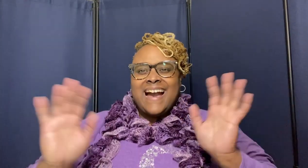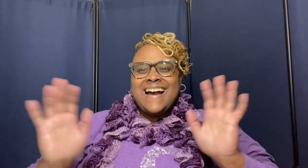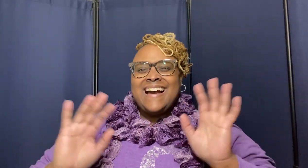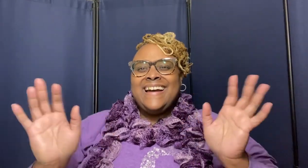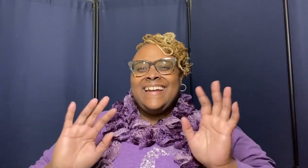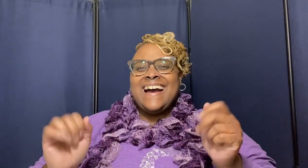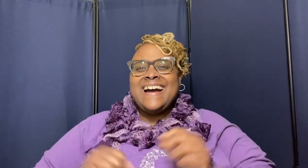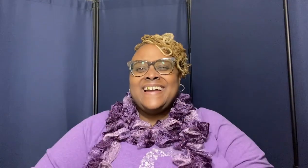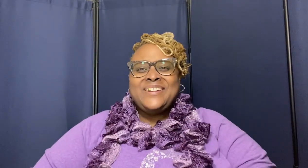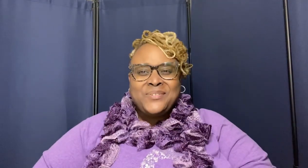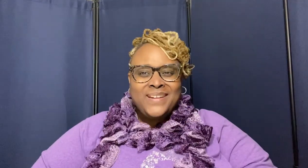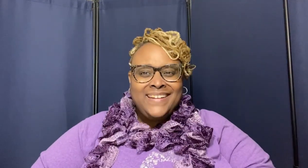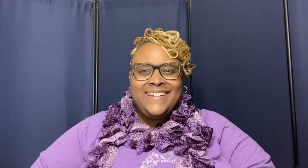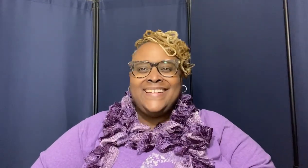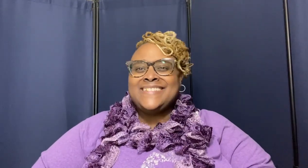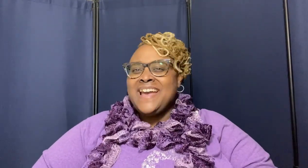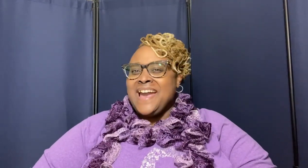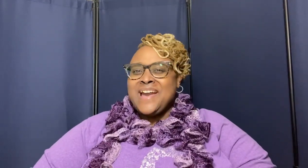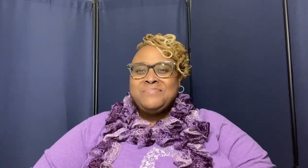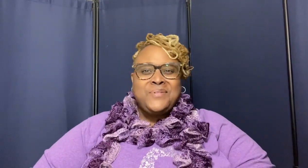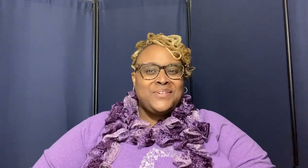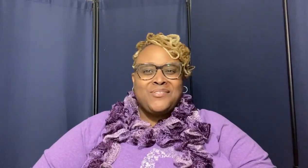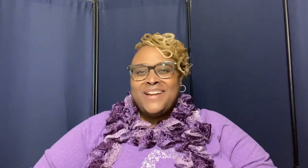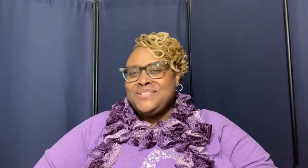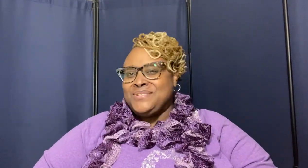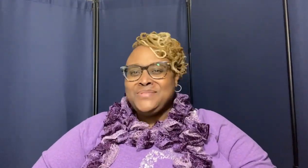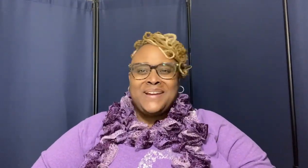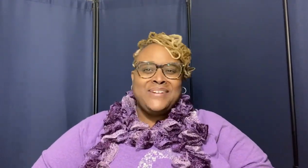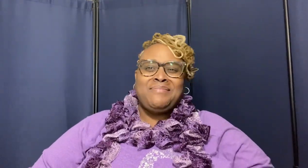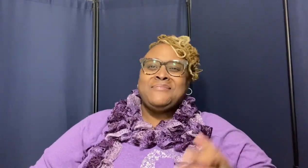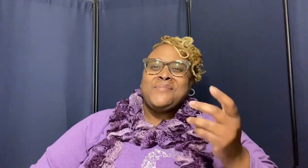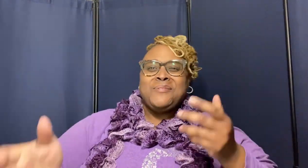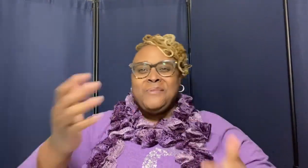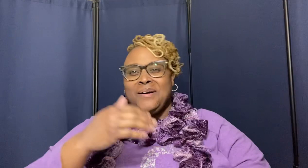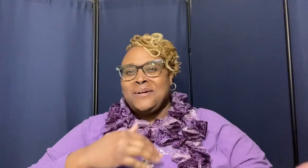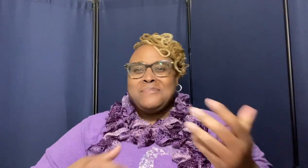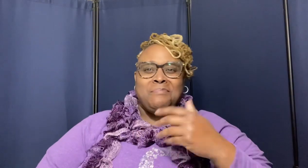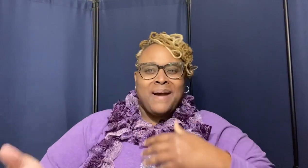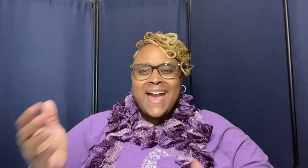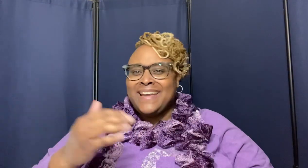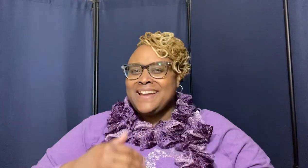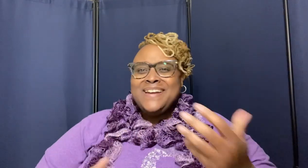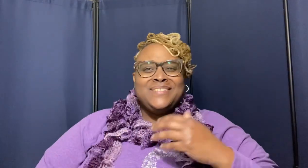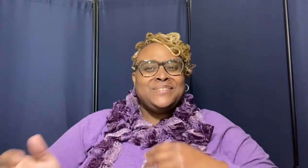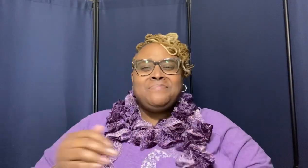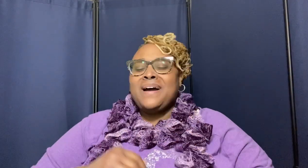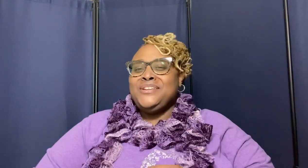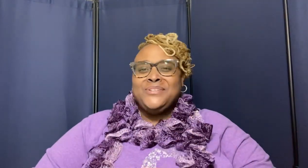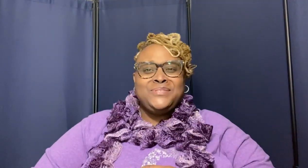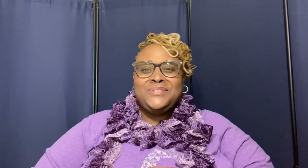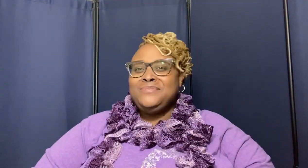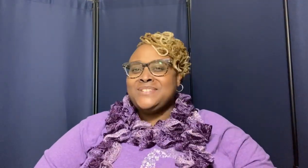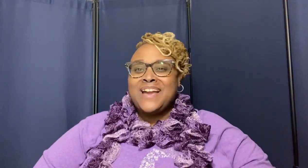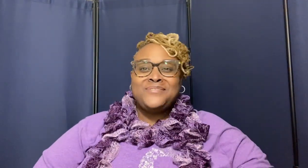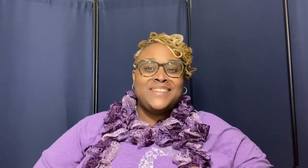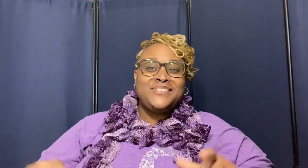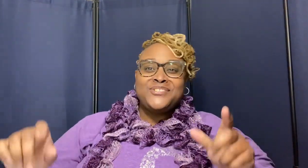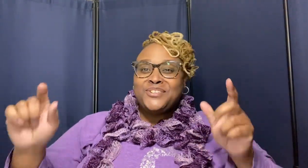hi hi greetings and more grace to everyone welcome back to my youtube channel this is your